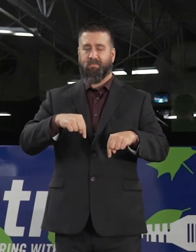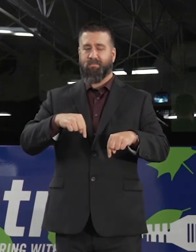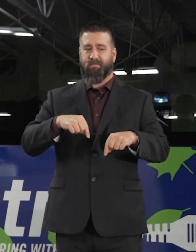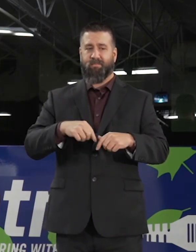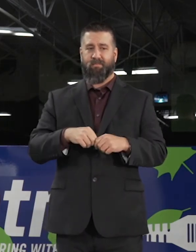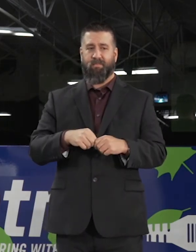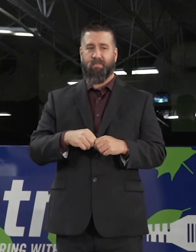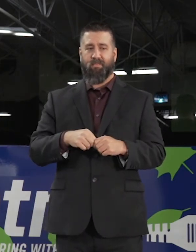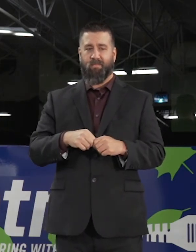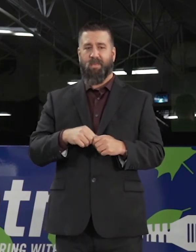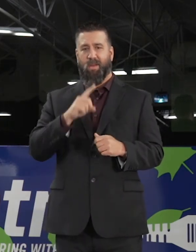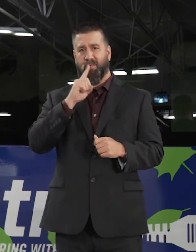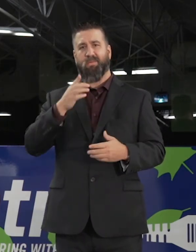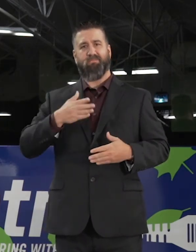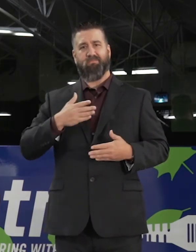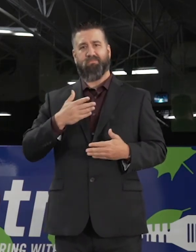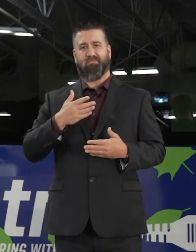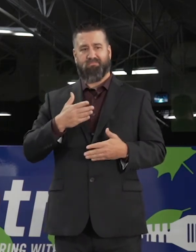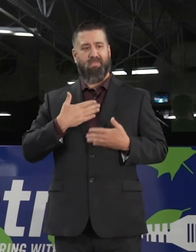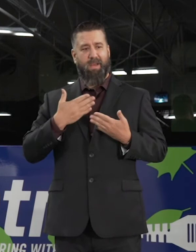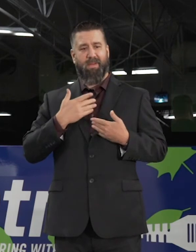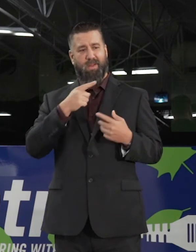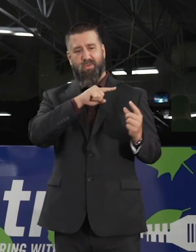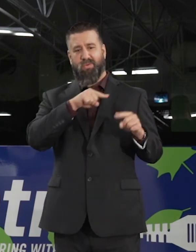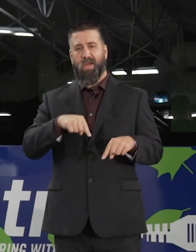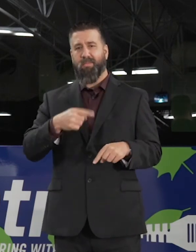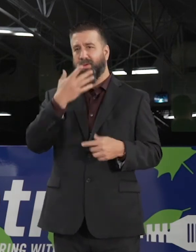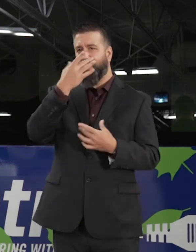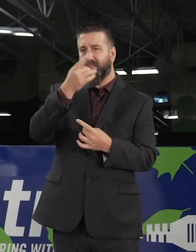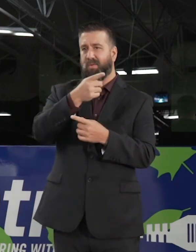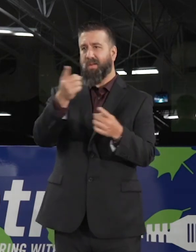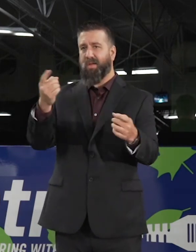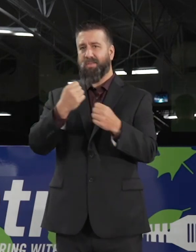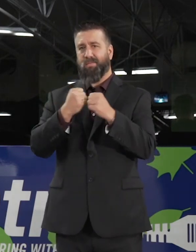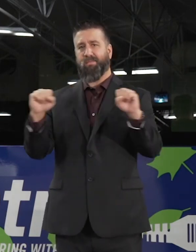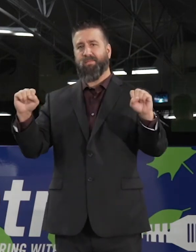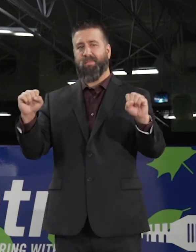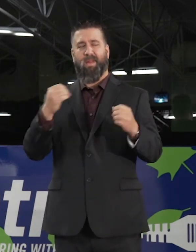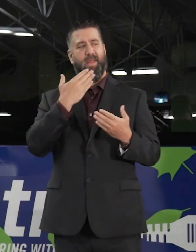that you're interested in their well-being. Thank you for your commitment.